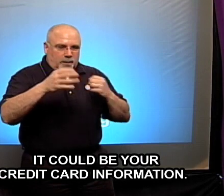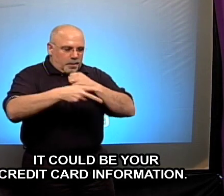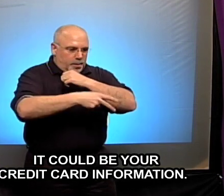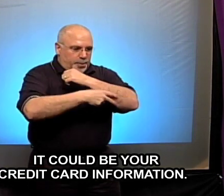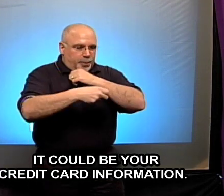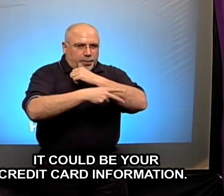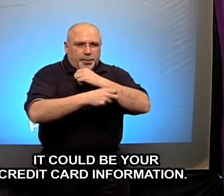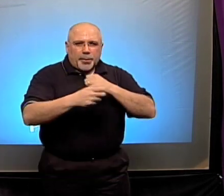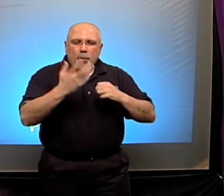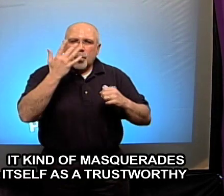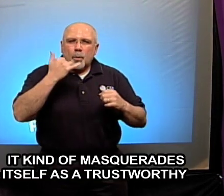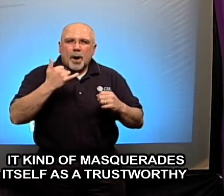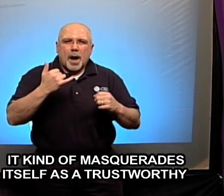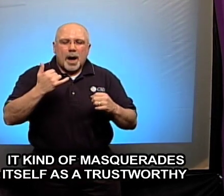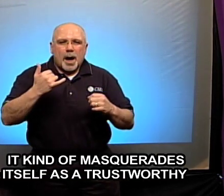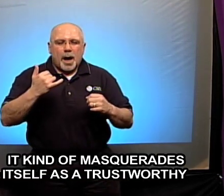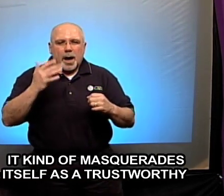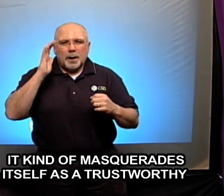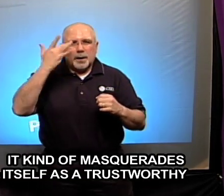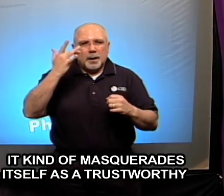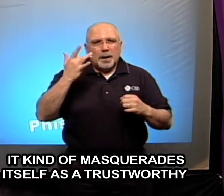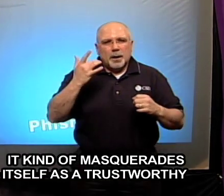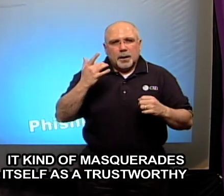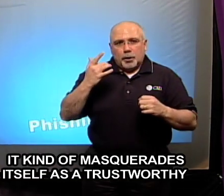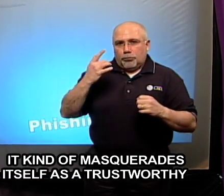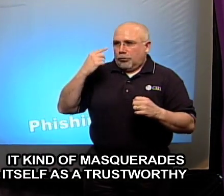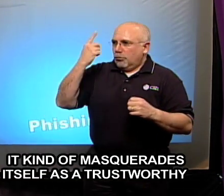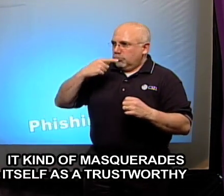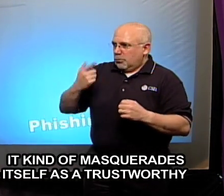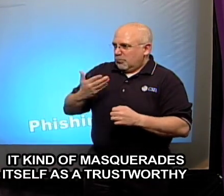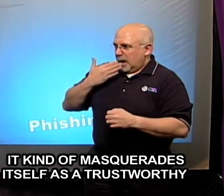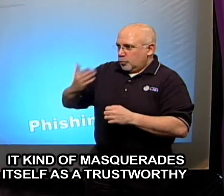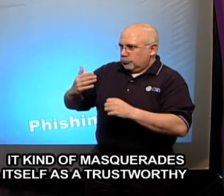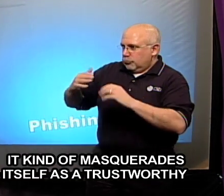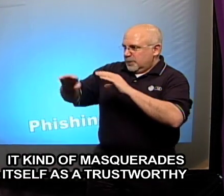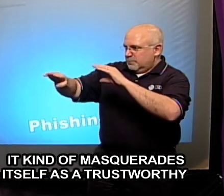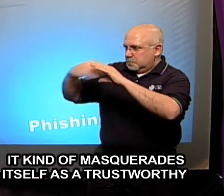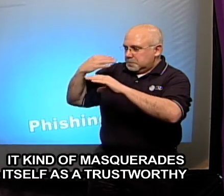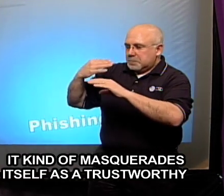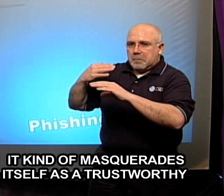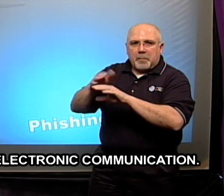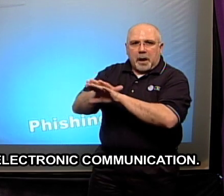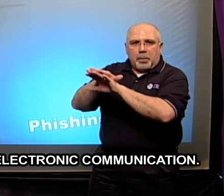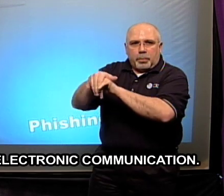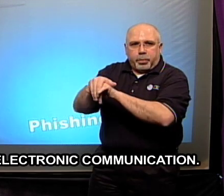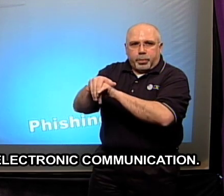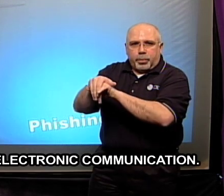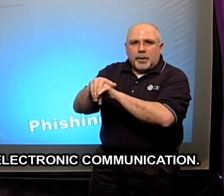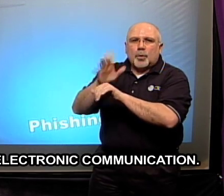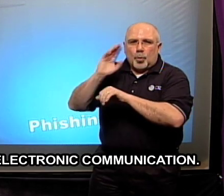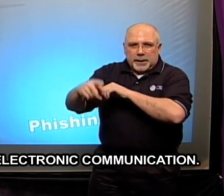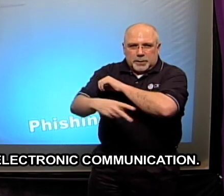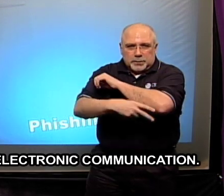it kind of masquerades itself as a trustworthy electronic communication